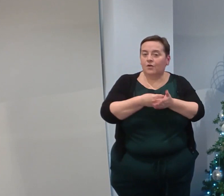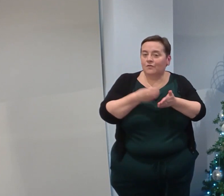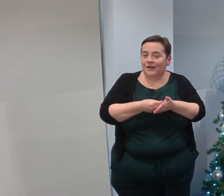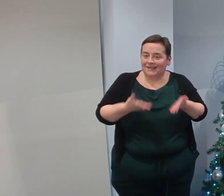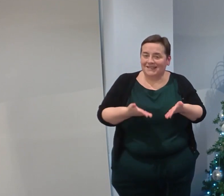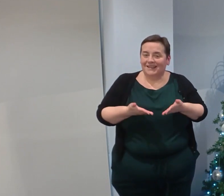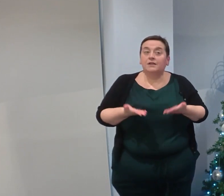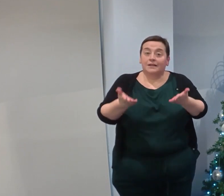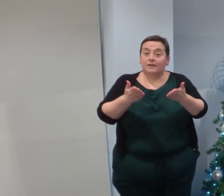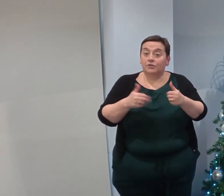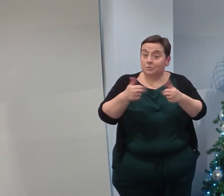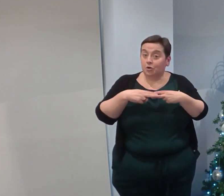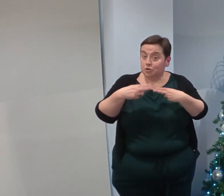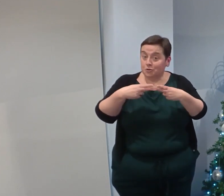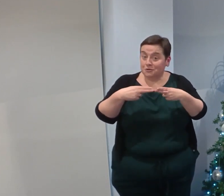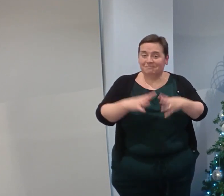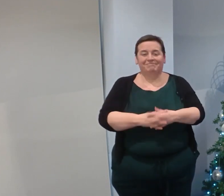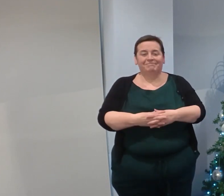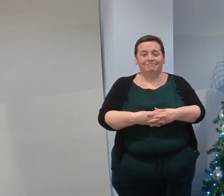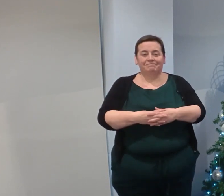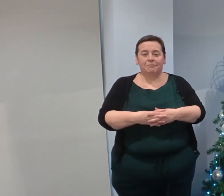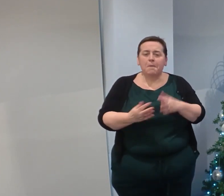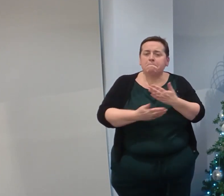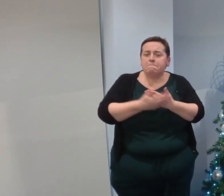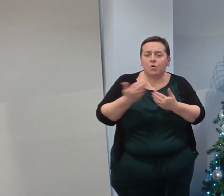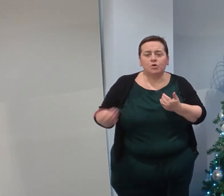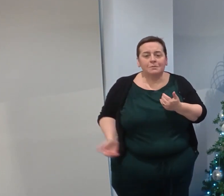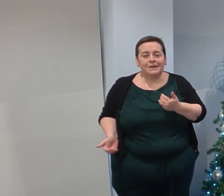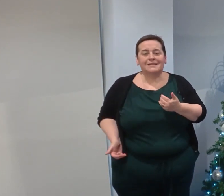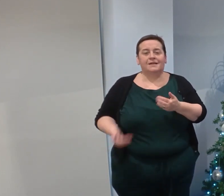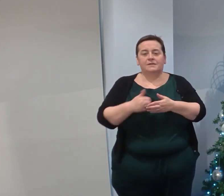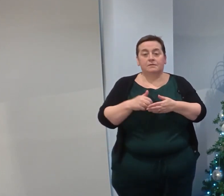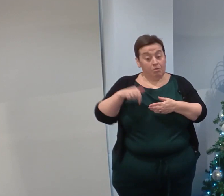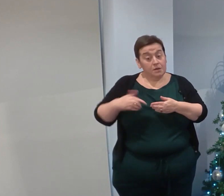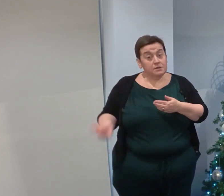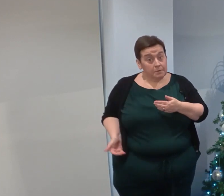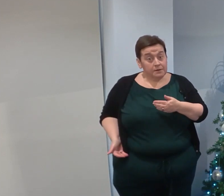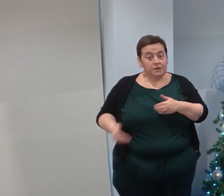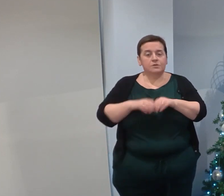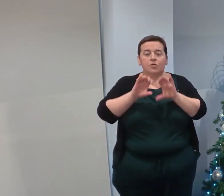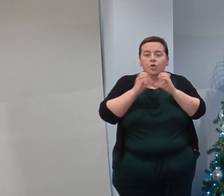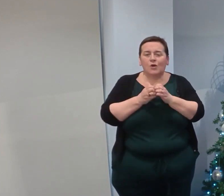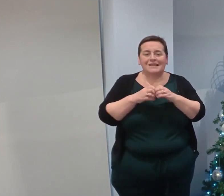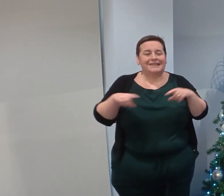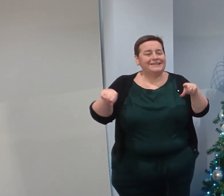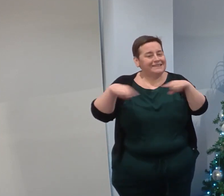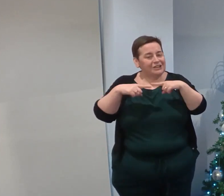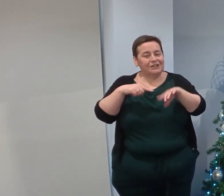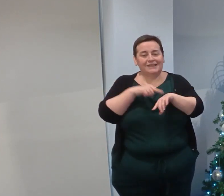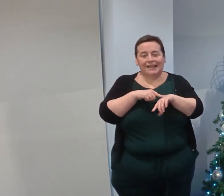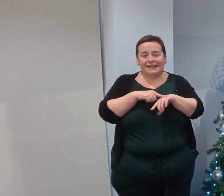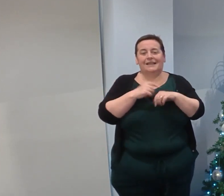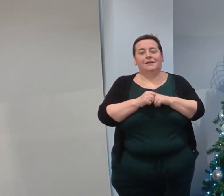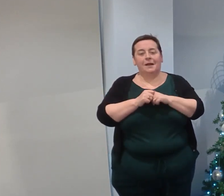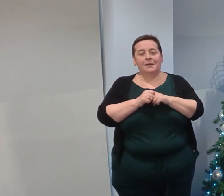to dispense some good cheer. In common with most businesses, and we are a business, the college has had a challenging